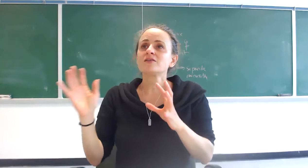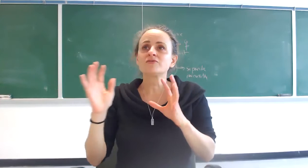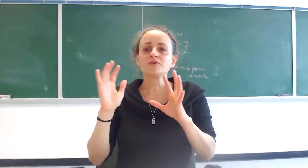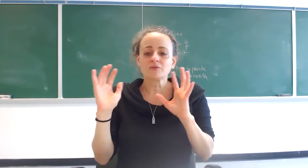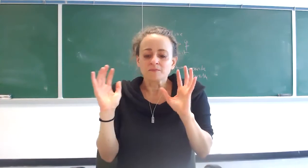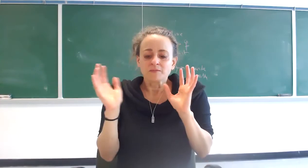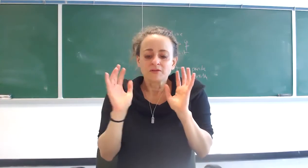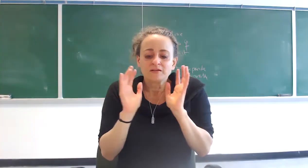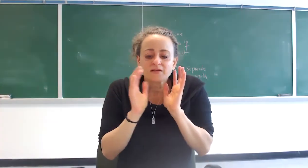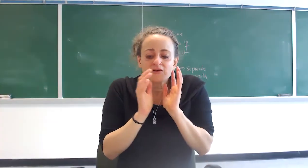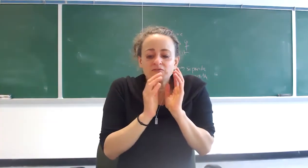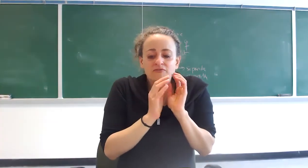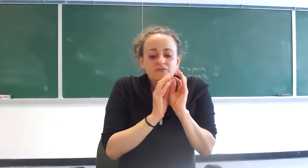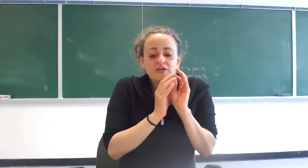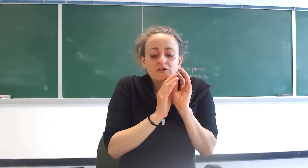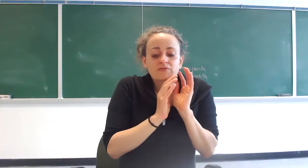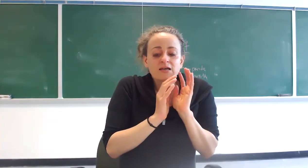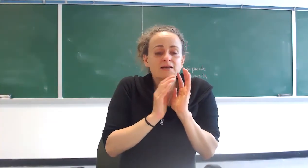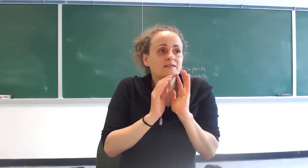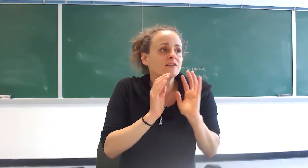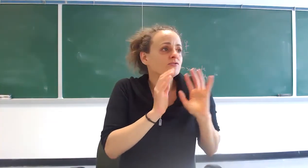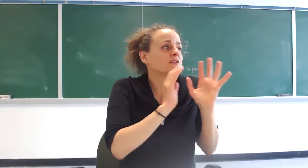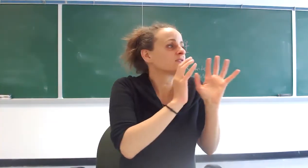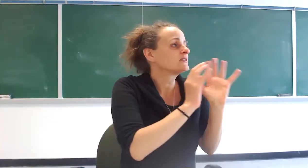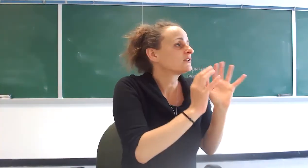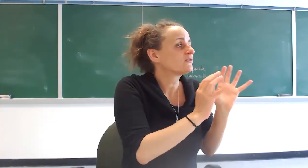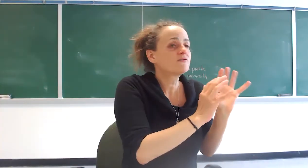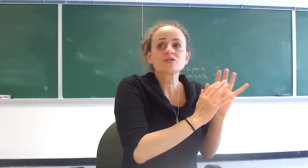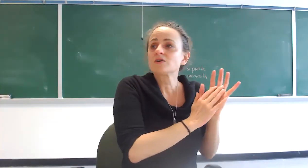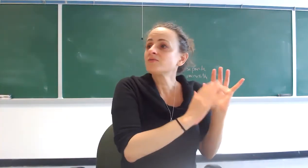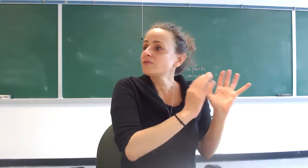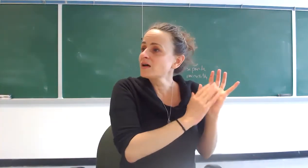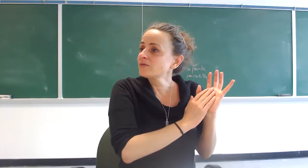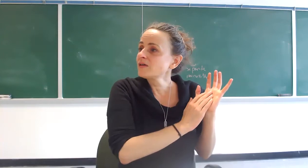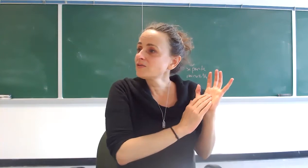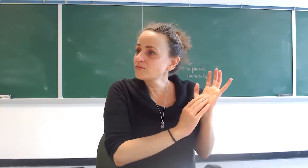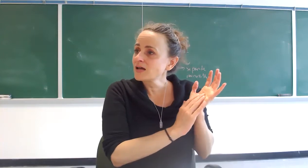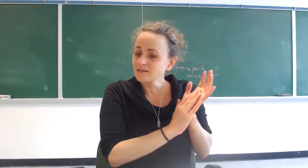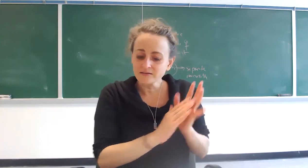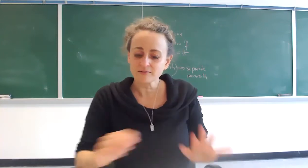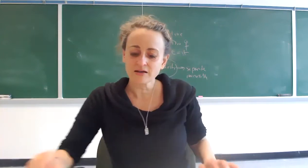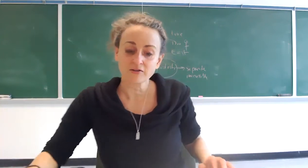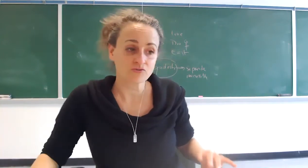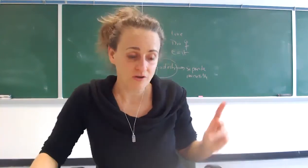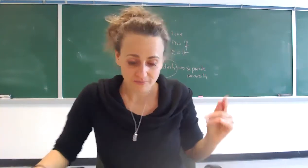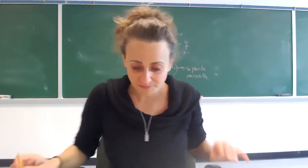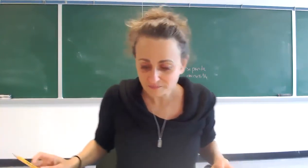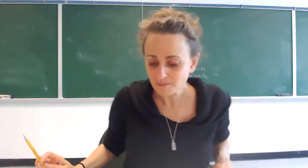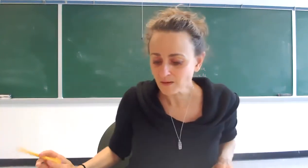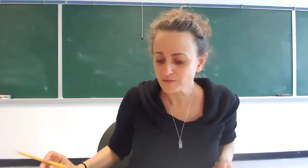of you know being this kind of fear of reality and trying to seek an artificial comfort outside of reality right the drug of